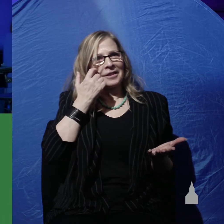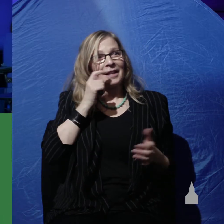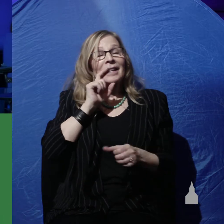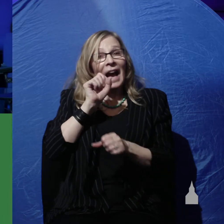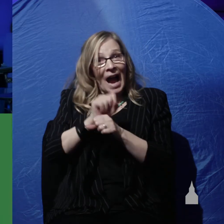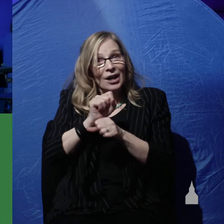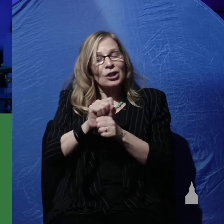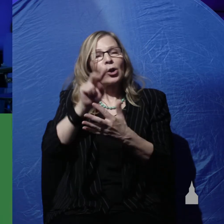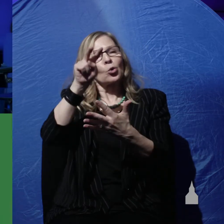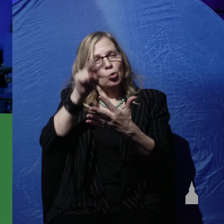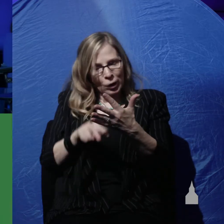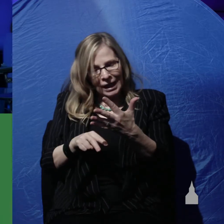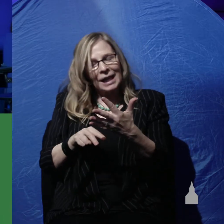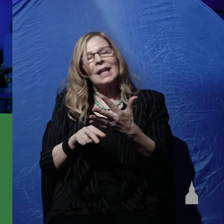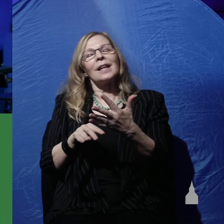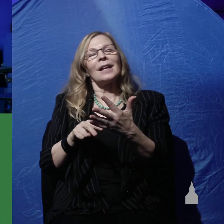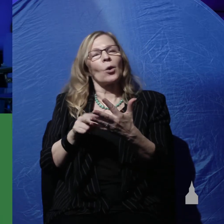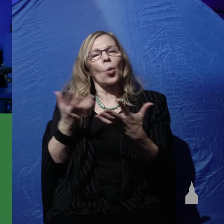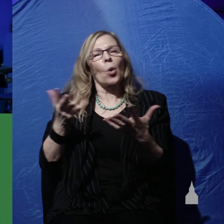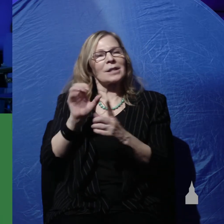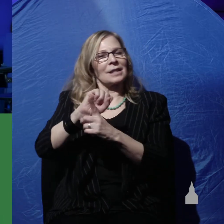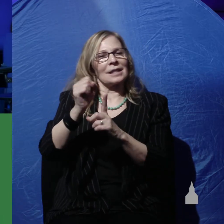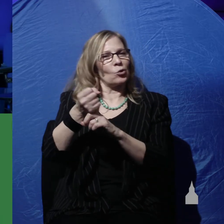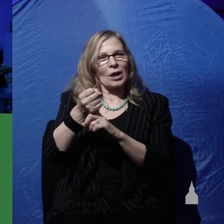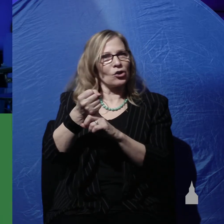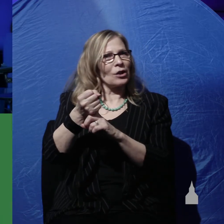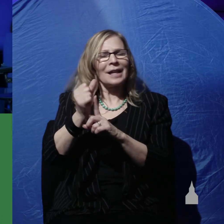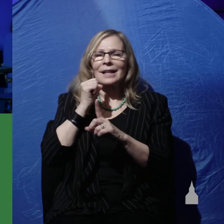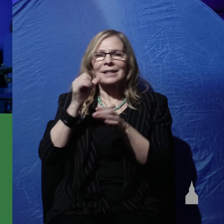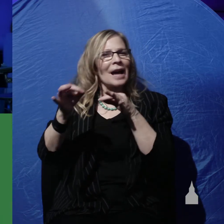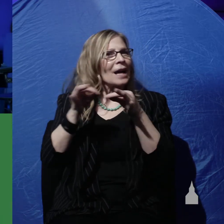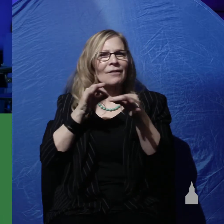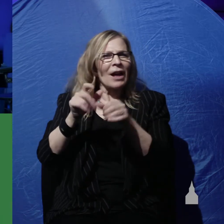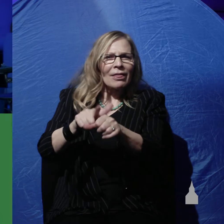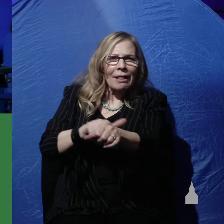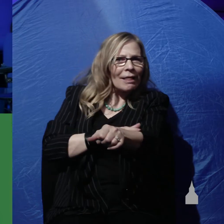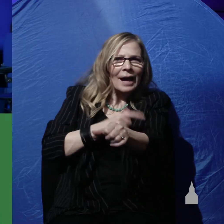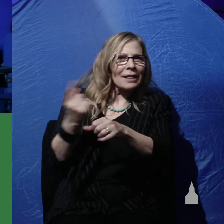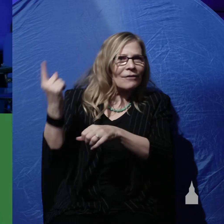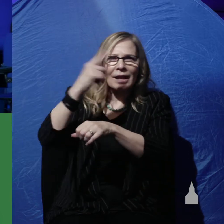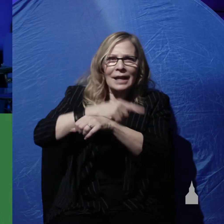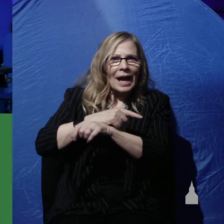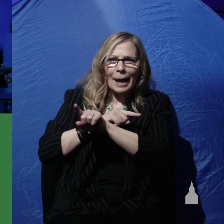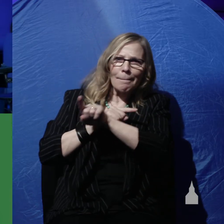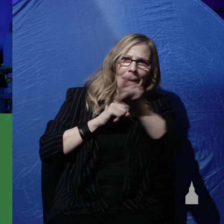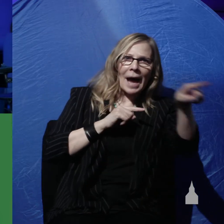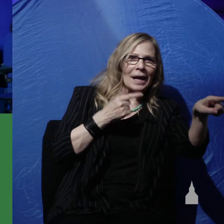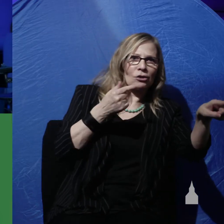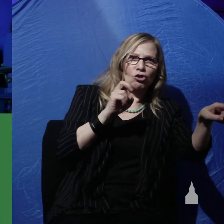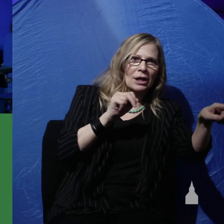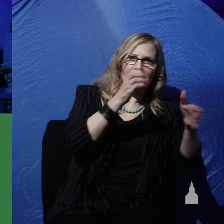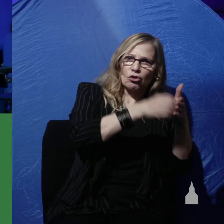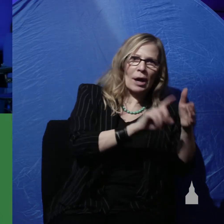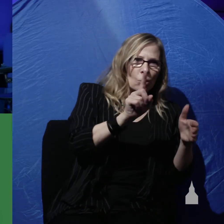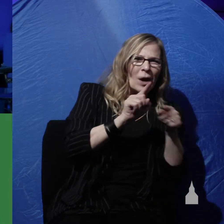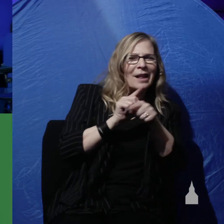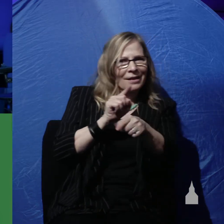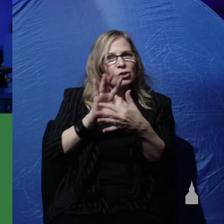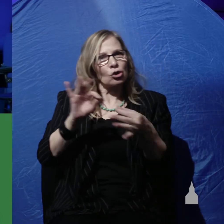we need to read the verse in context. It's not defining the length of the days of Genesis 1. It's talking about the second coming of